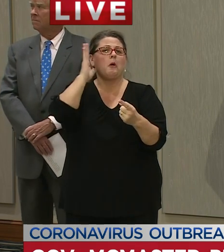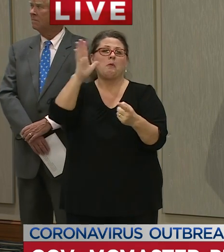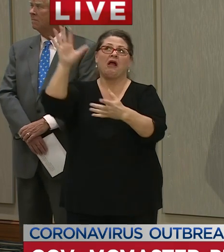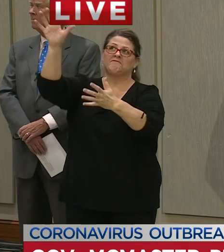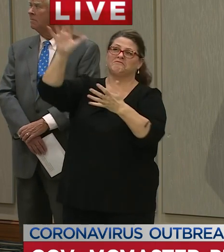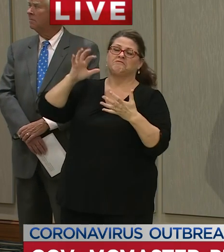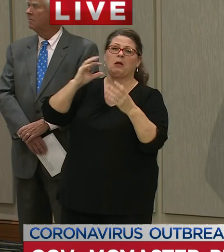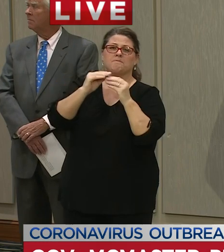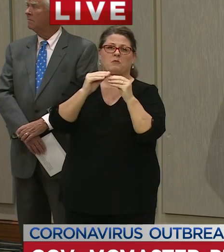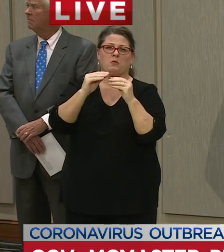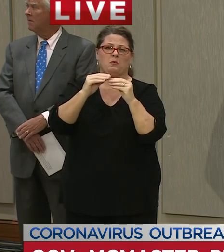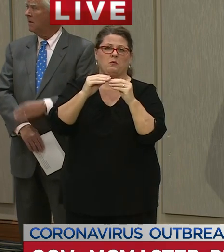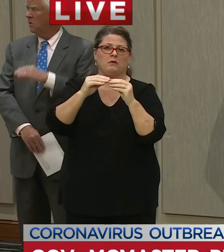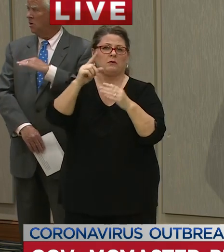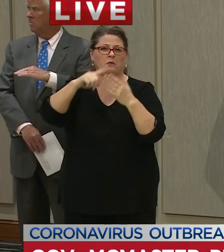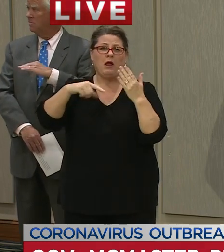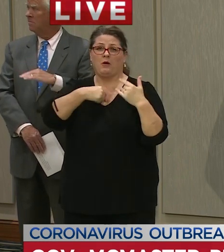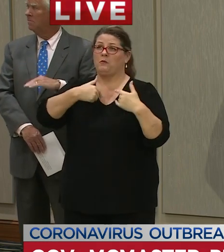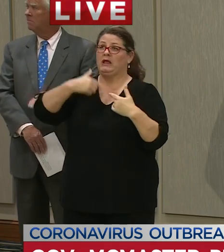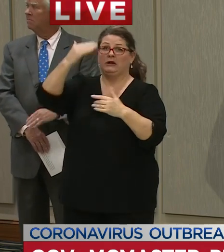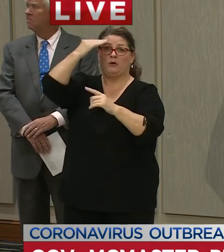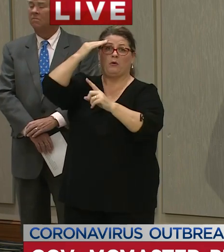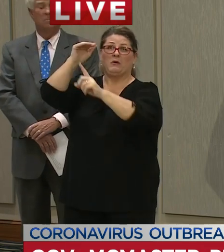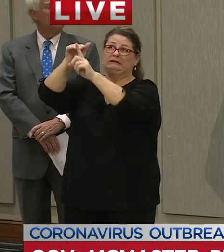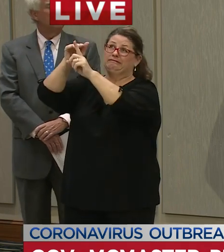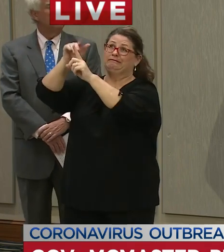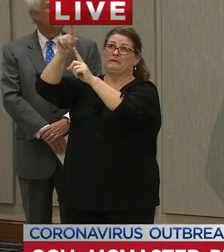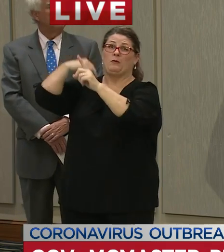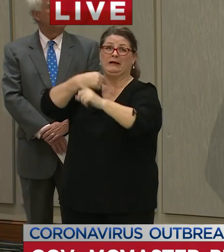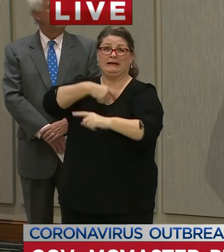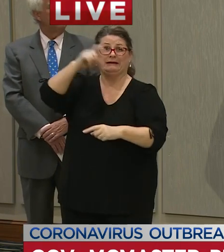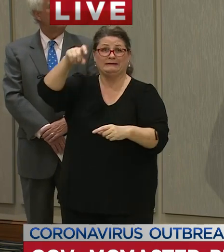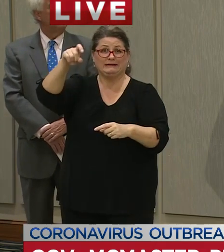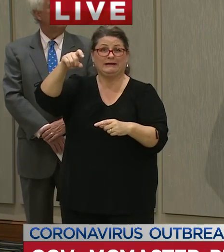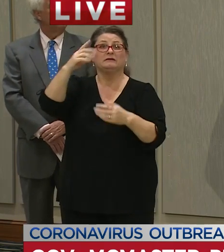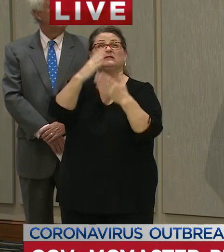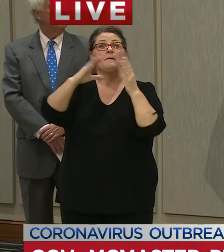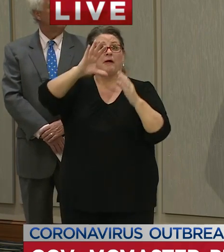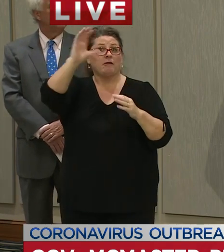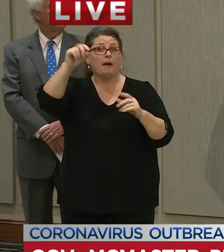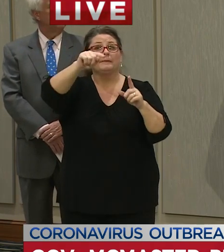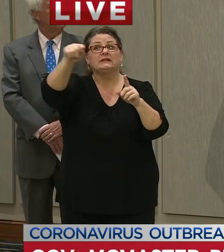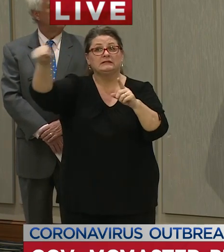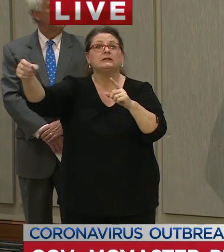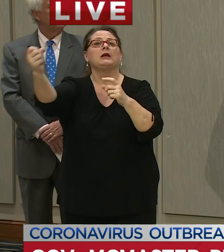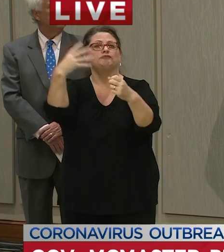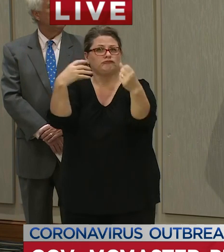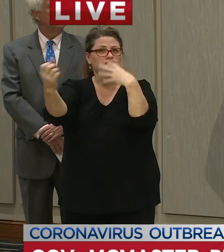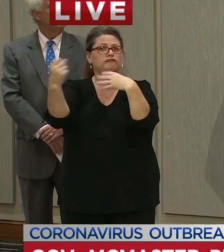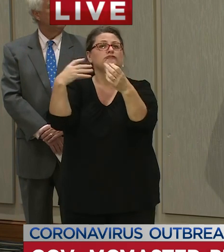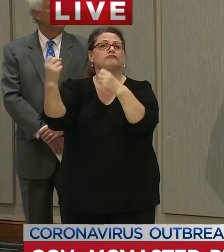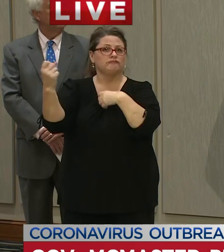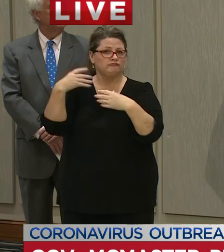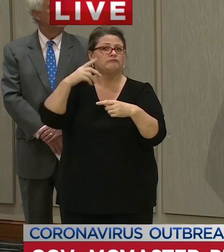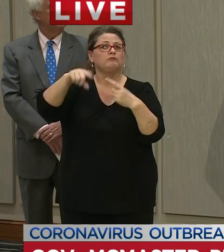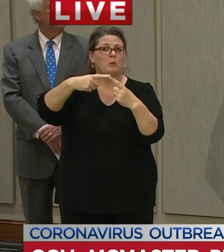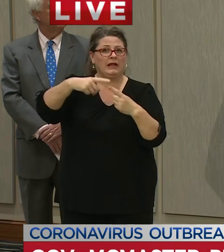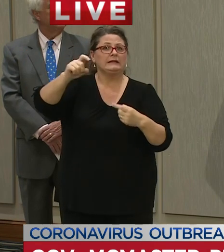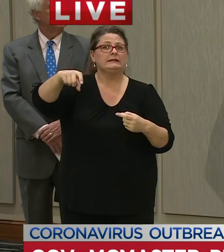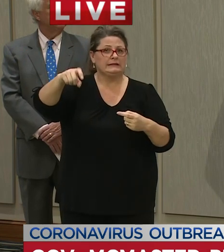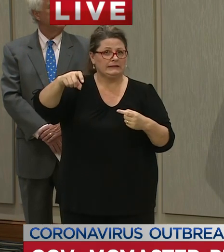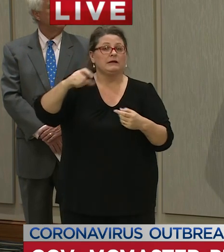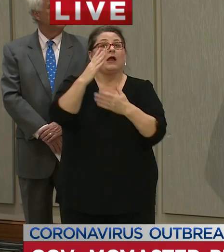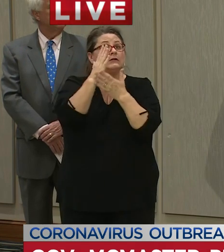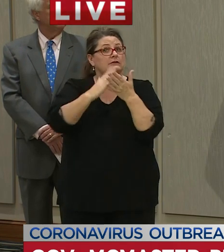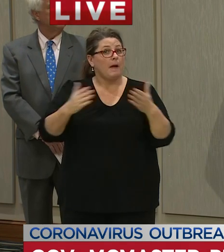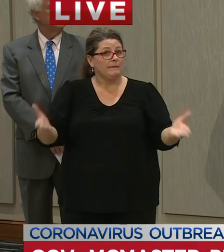the supply chains are being set and the manufacturers a number have shifted over into making these supplies including some of them